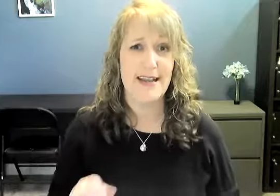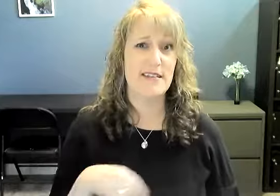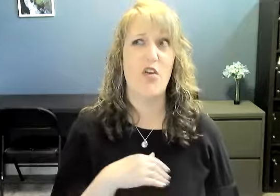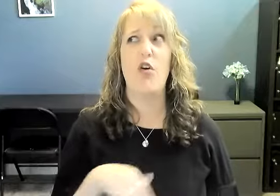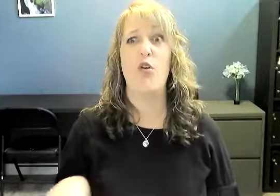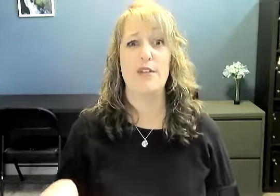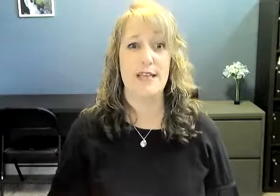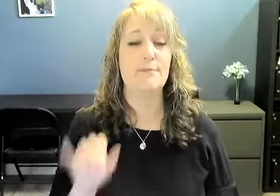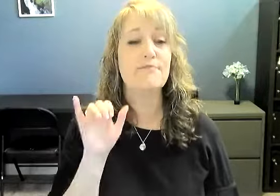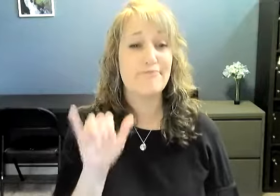ASL all the time.